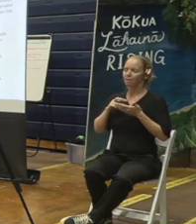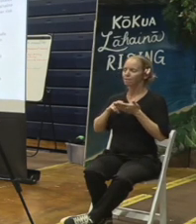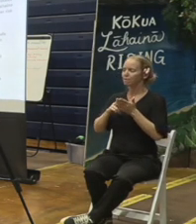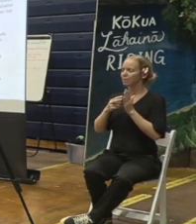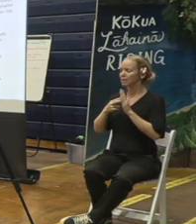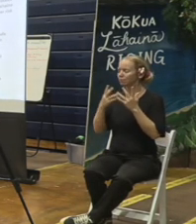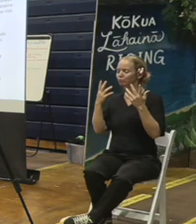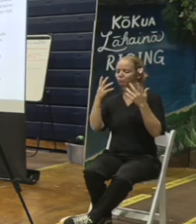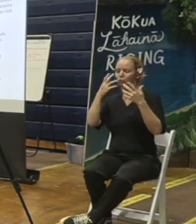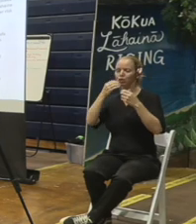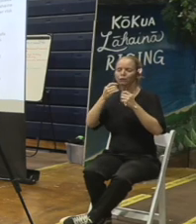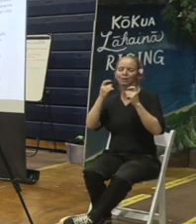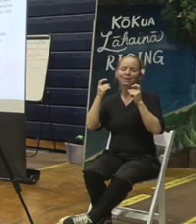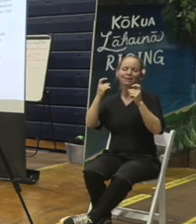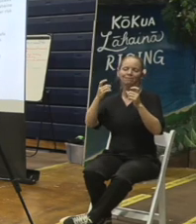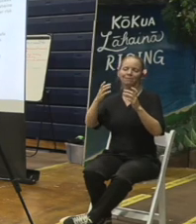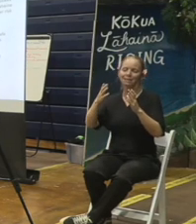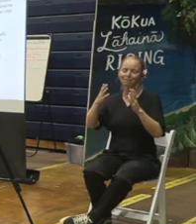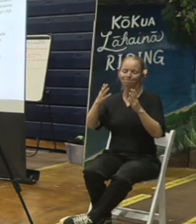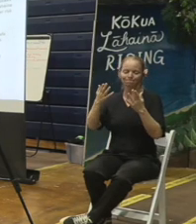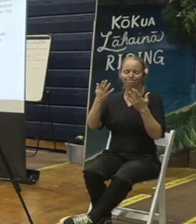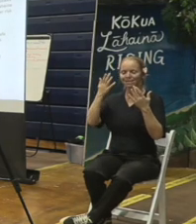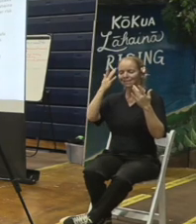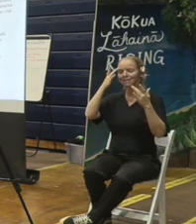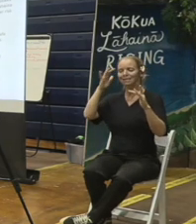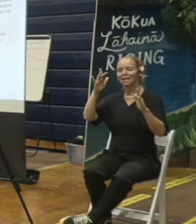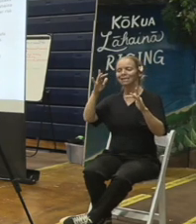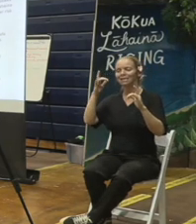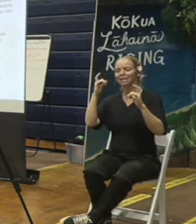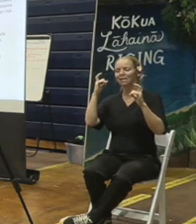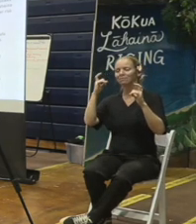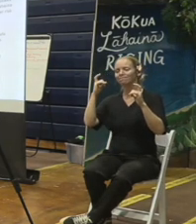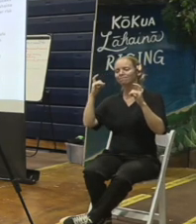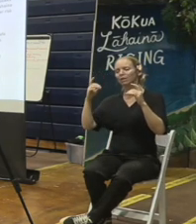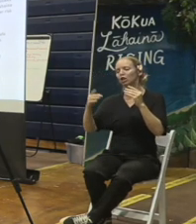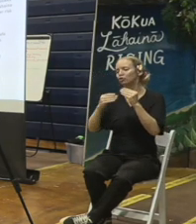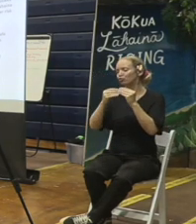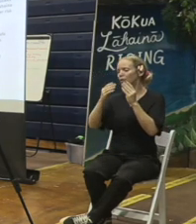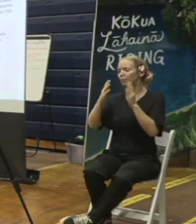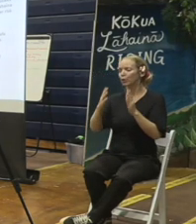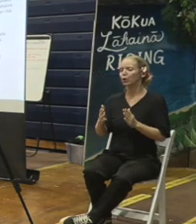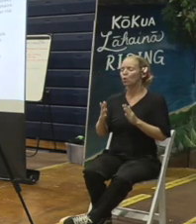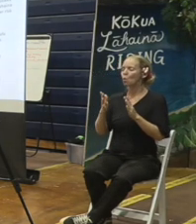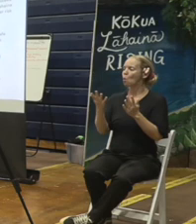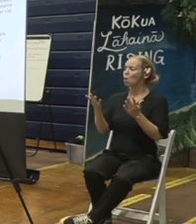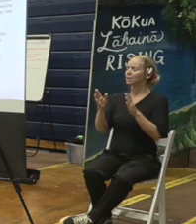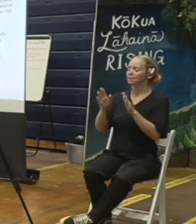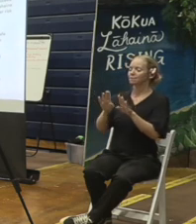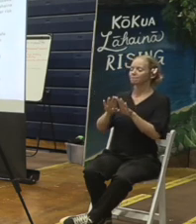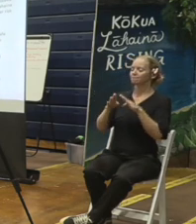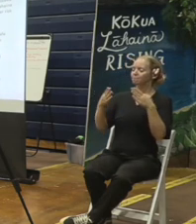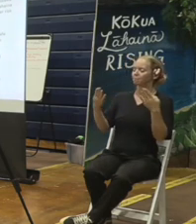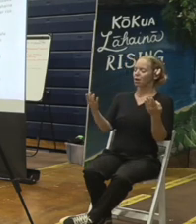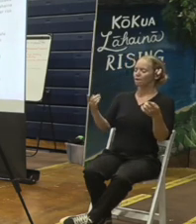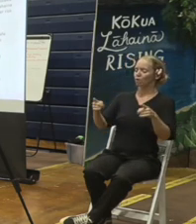intelligent contributors to what is unfolding at this time. Sound good?